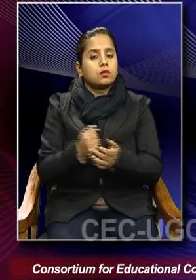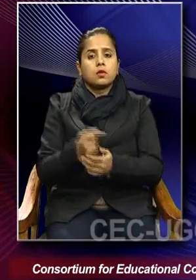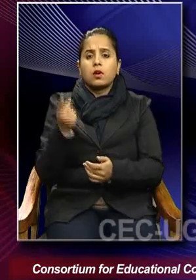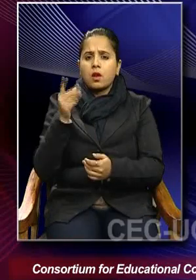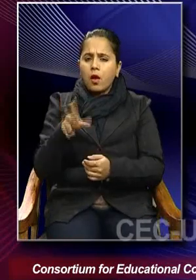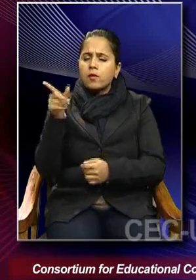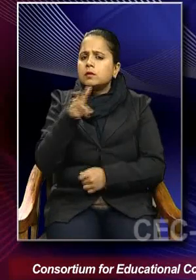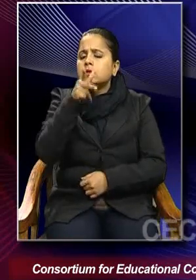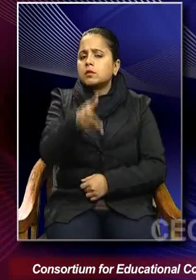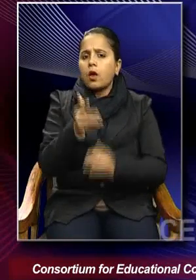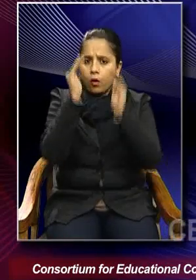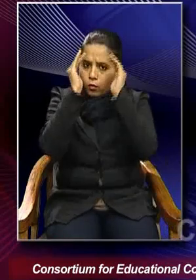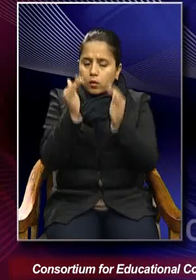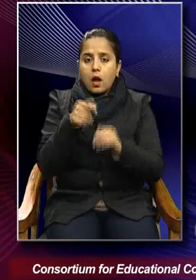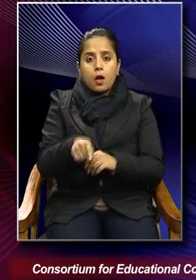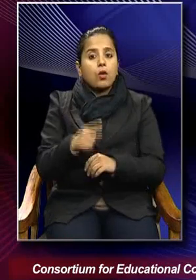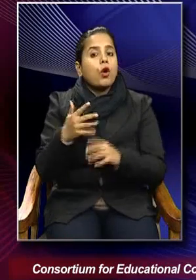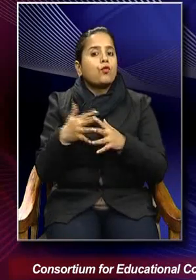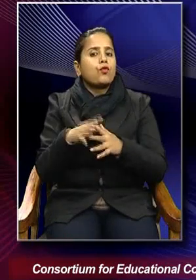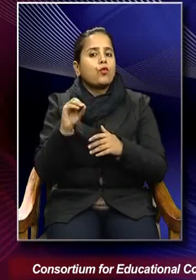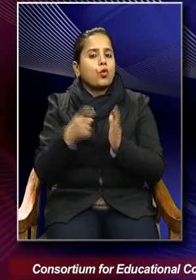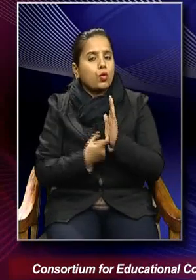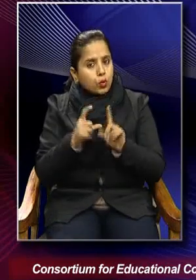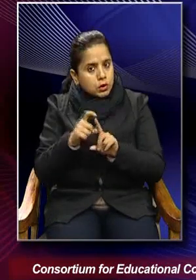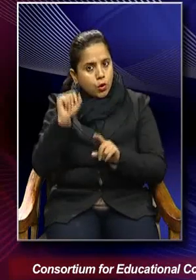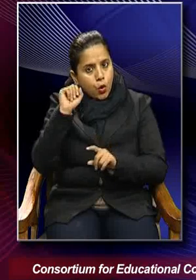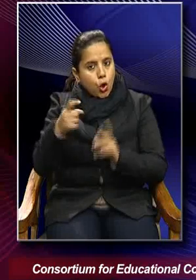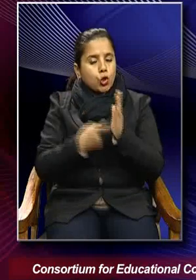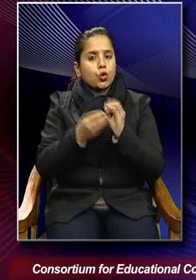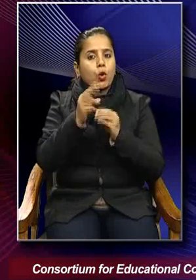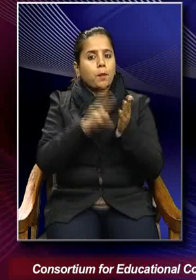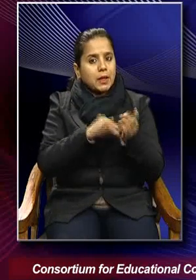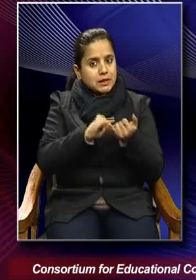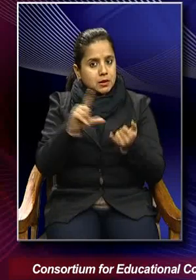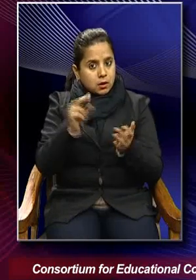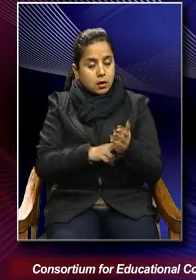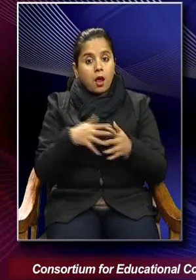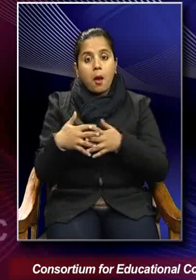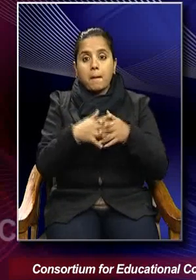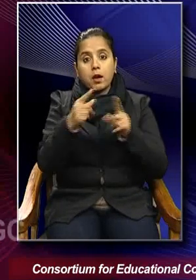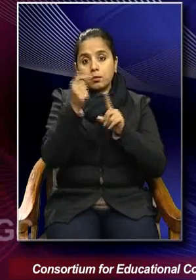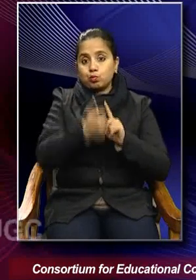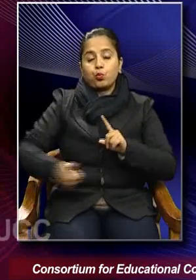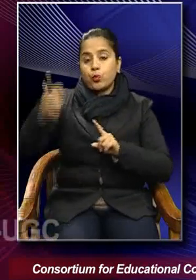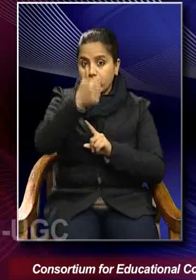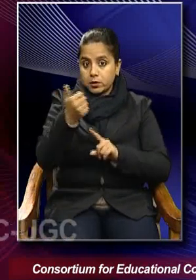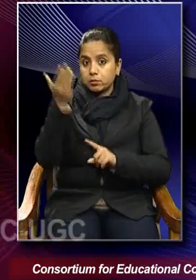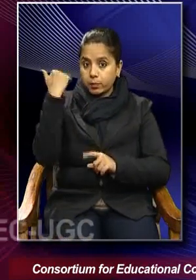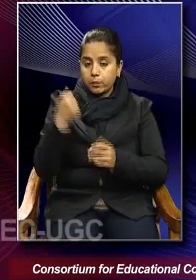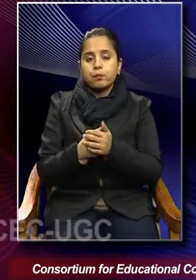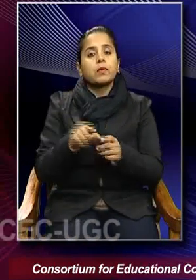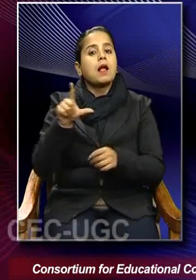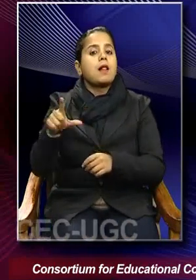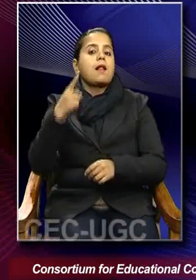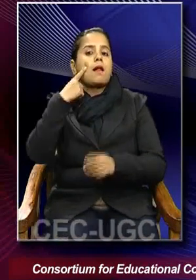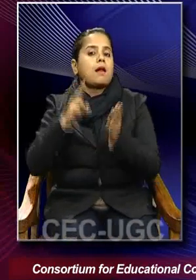emphasised how Woodrow Wilson and on the other, Woodrow Wilson, the American president, and Lenin,